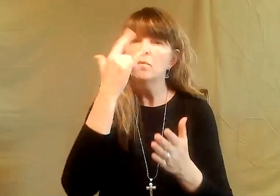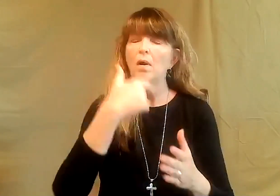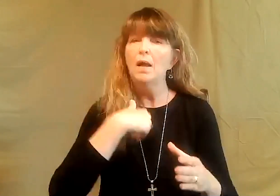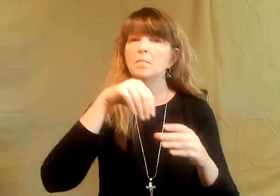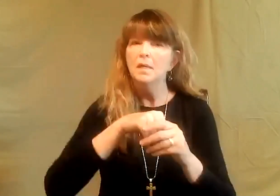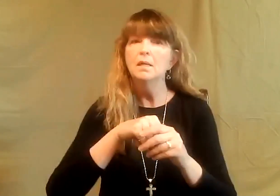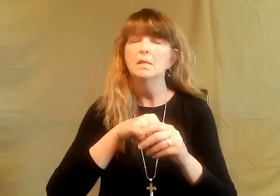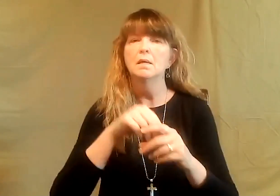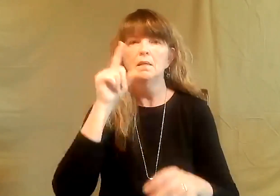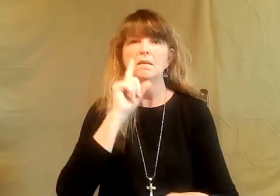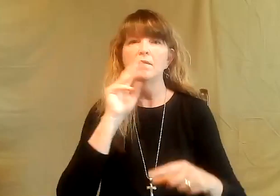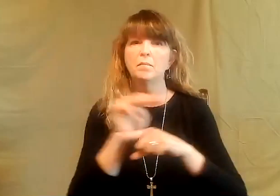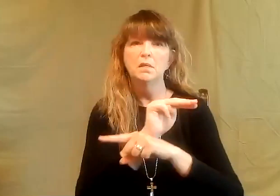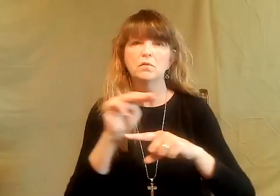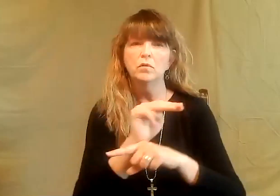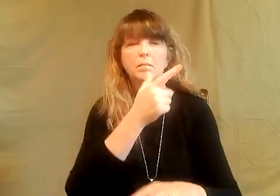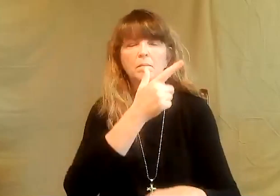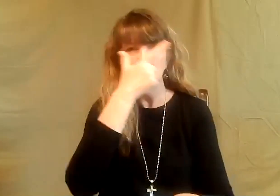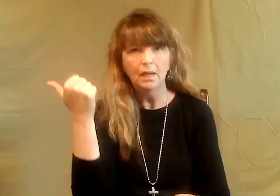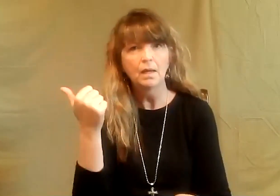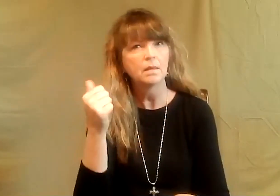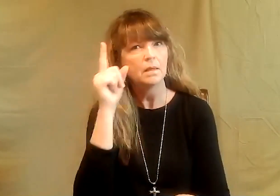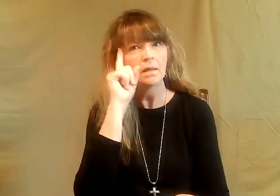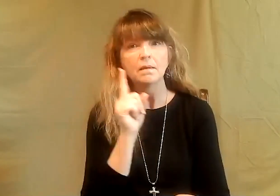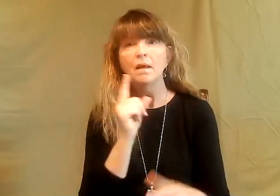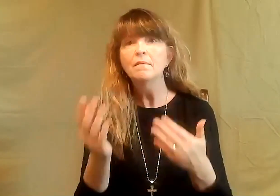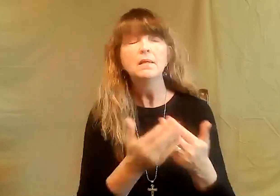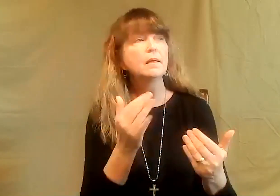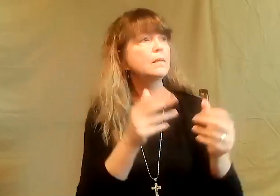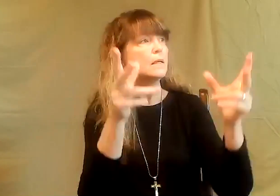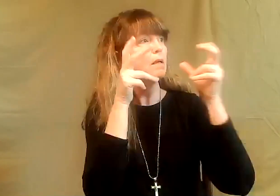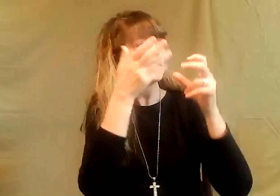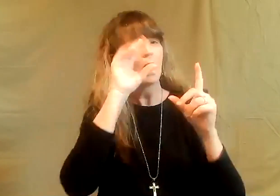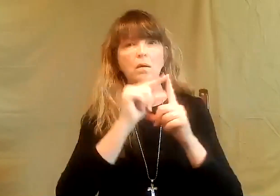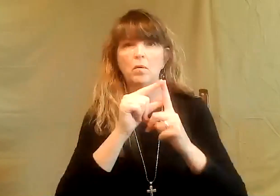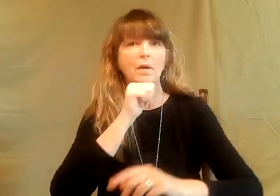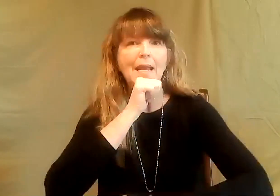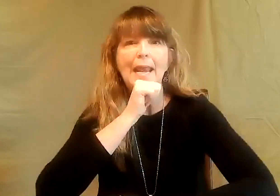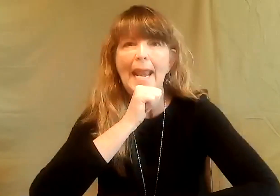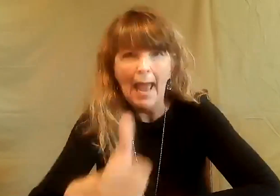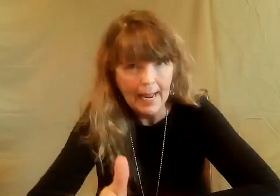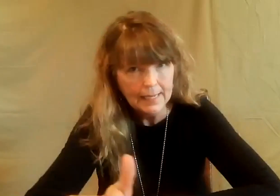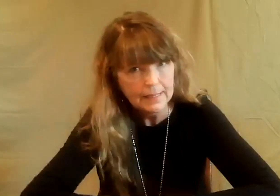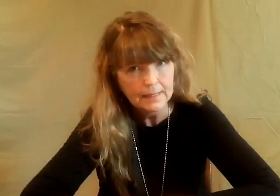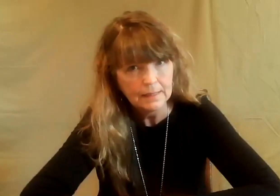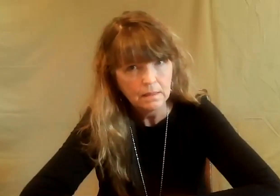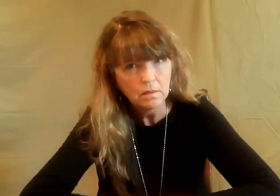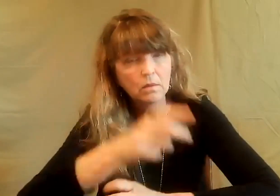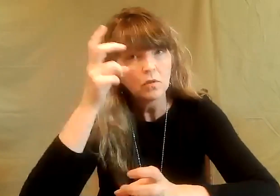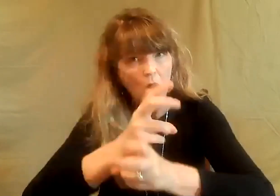That God is good. And God is in deaf ministry because even though we can hear God's, we don't